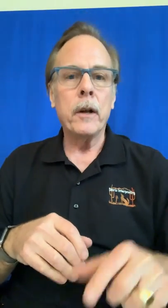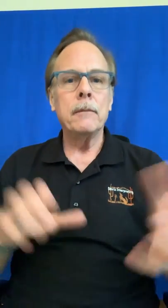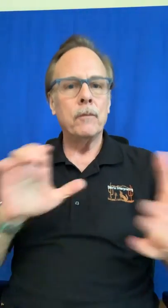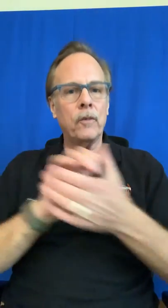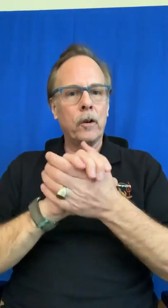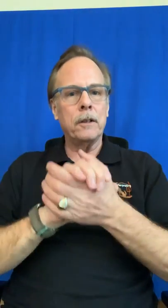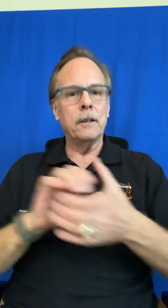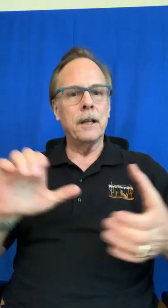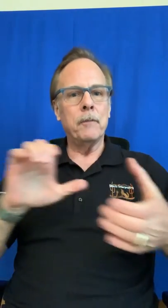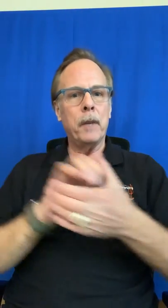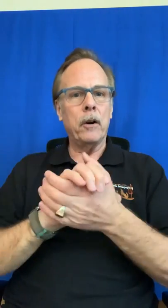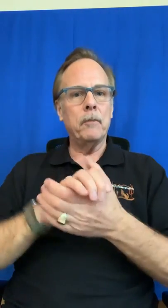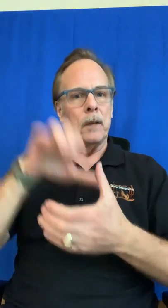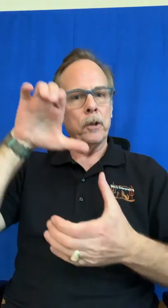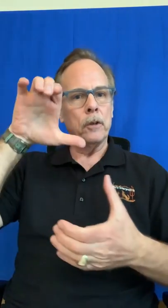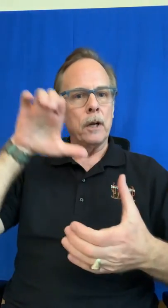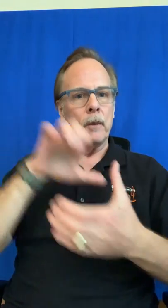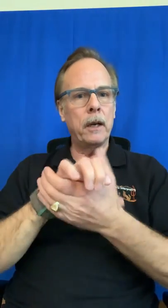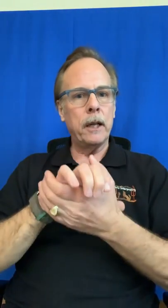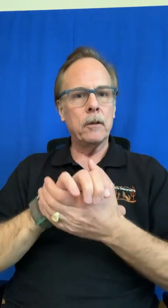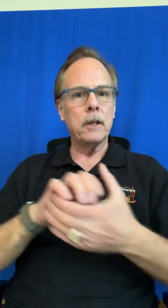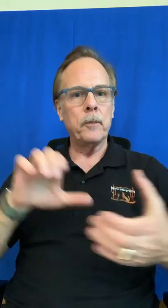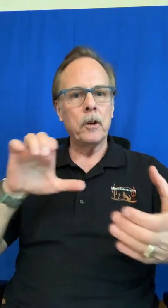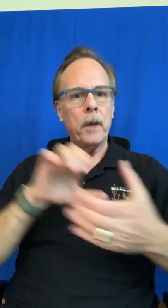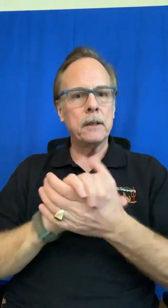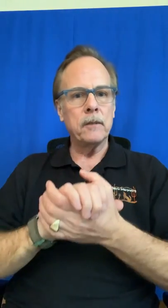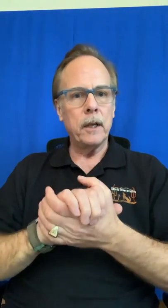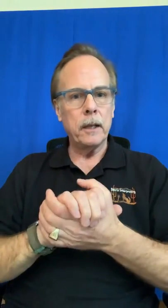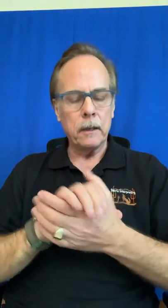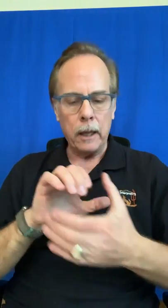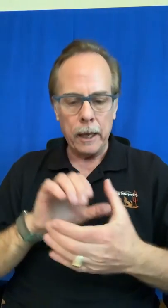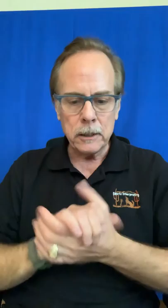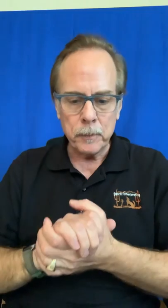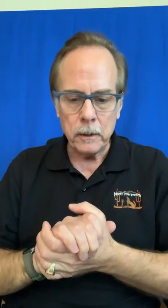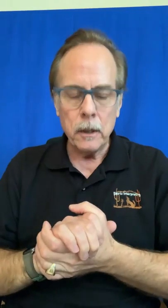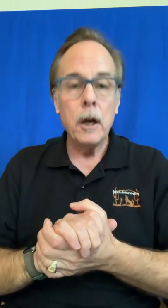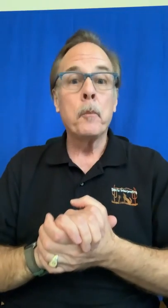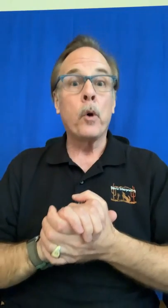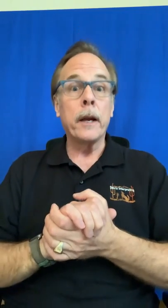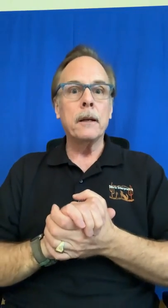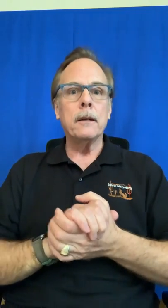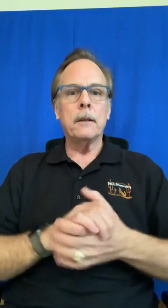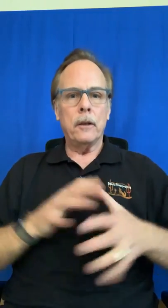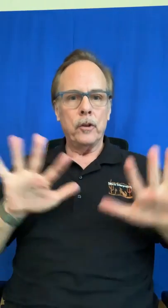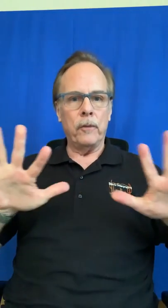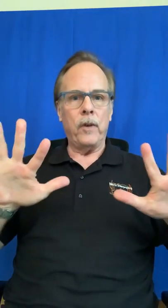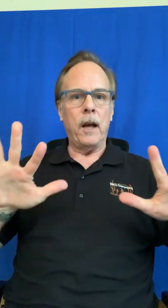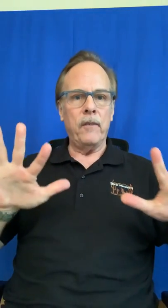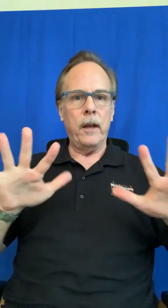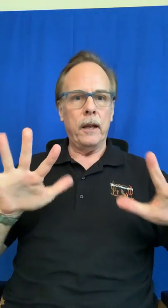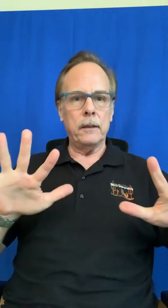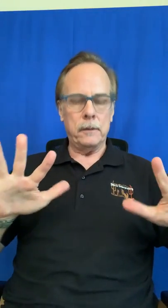we've already done that mary remember your dominant hand on top of your passive hand clasped pregnant your five hands